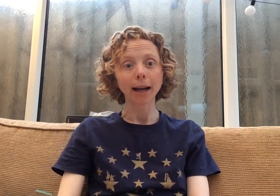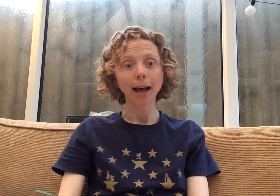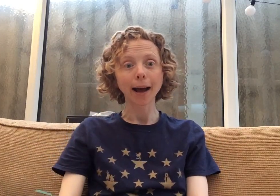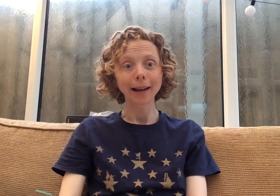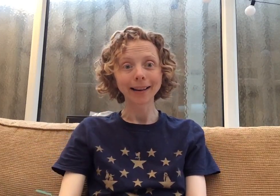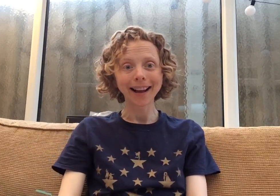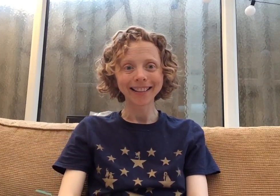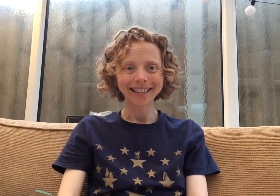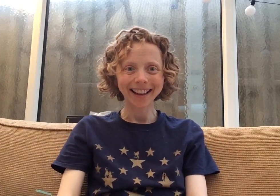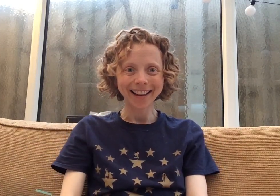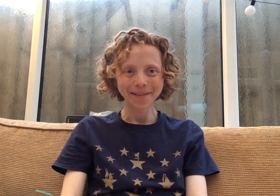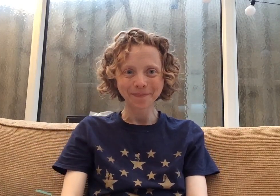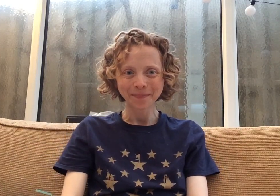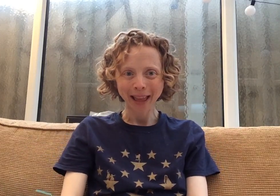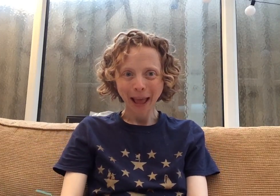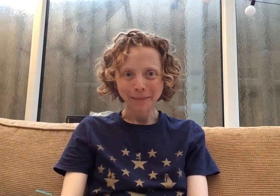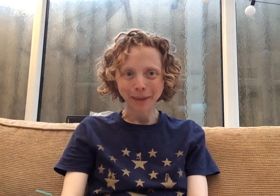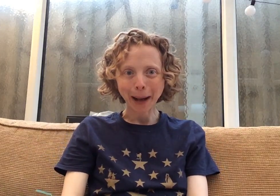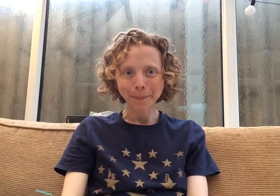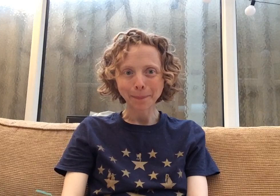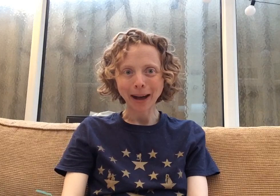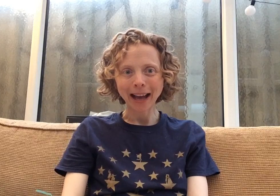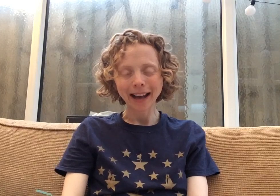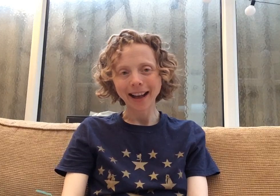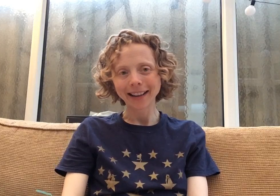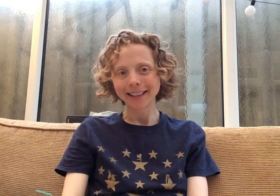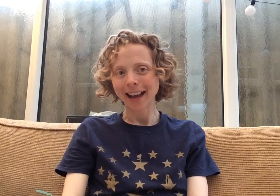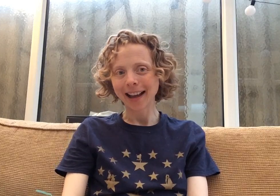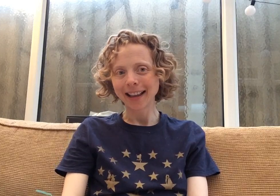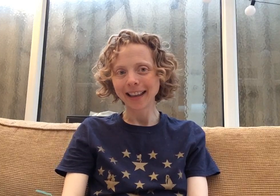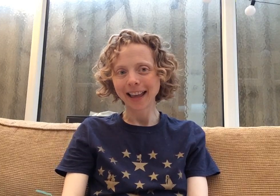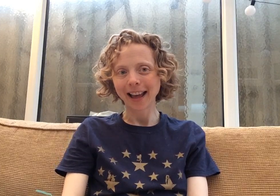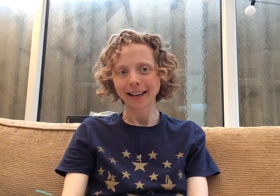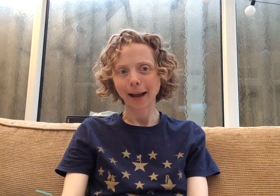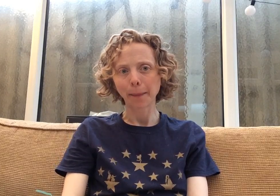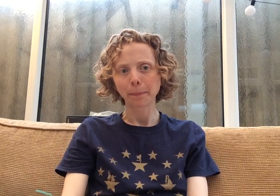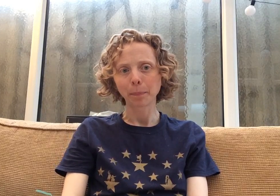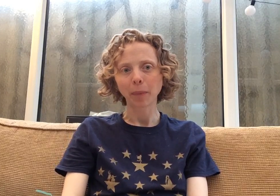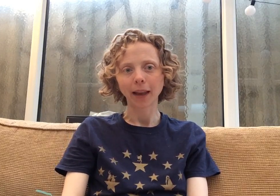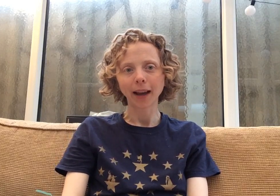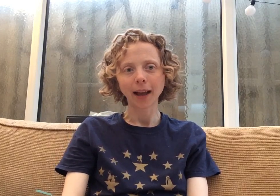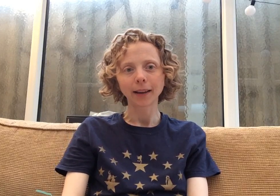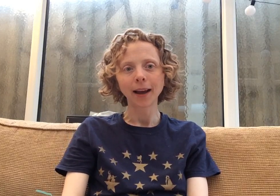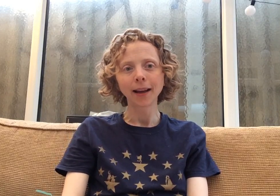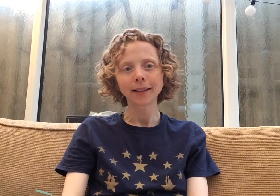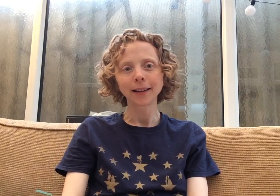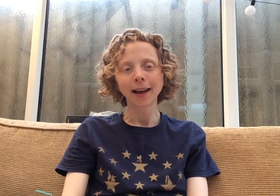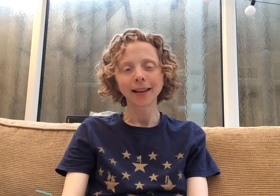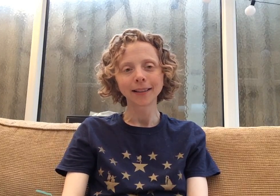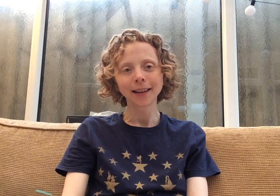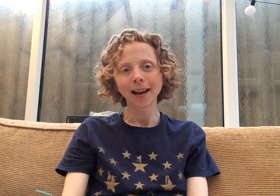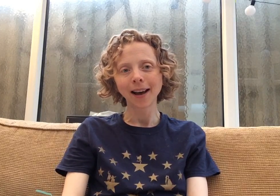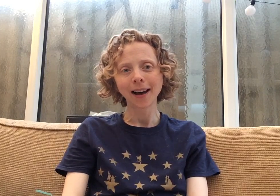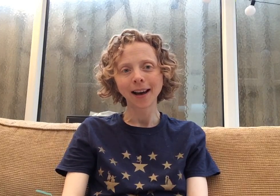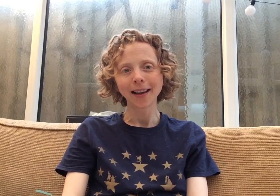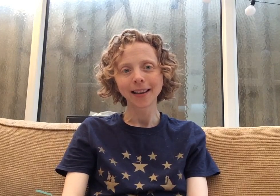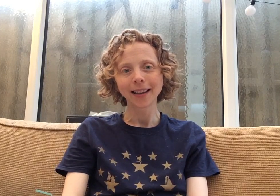-da-da-da-dam. Ba-ba-da-da-di-a-dam. Ba-da-da-da-di